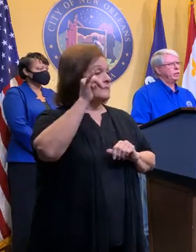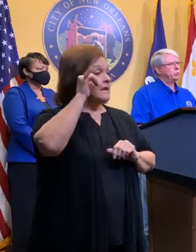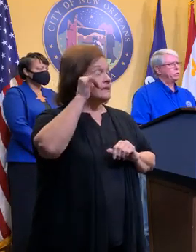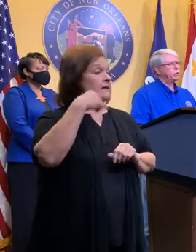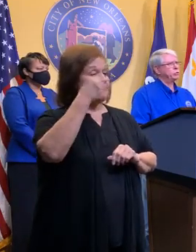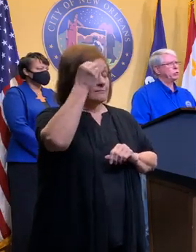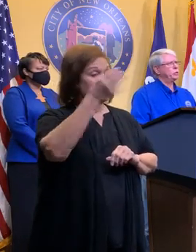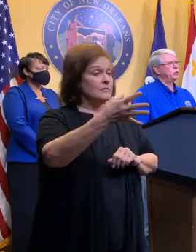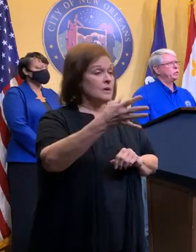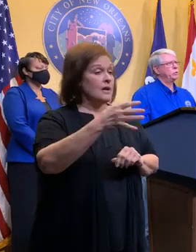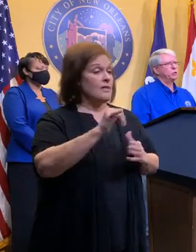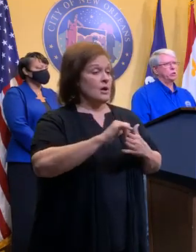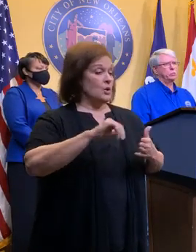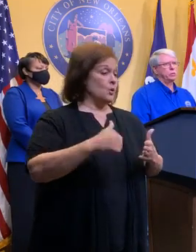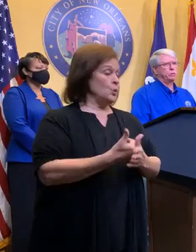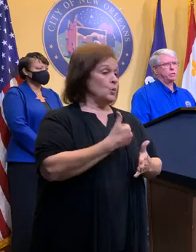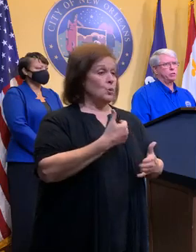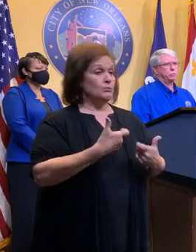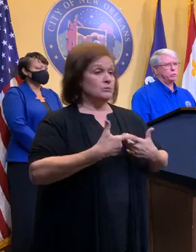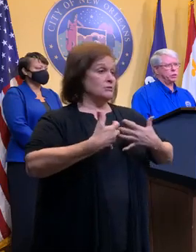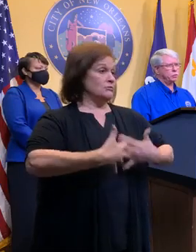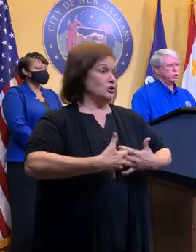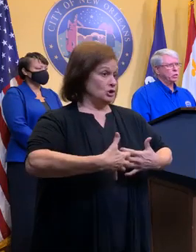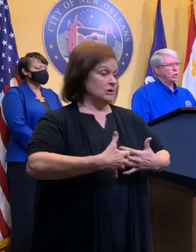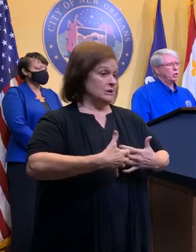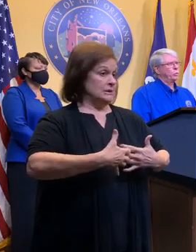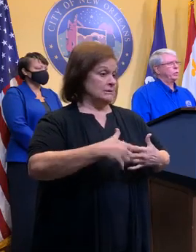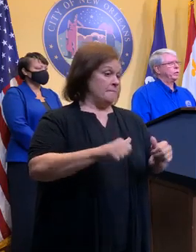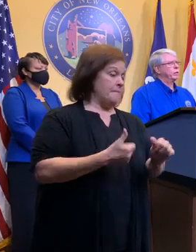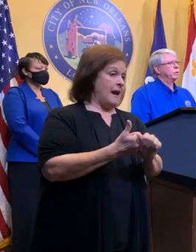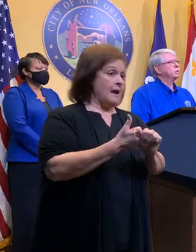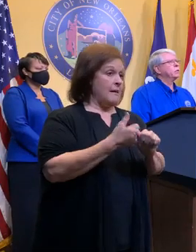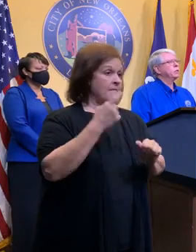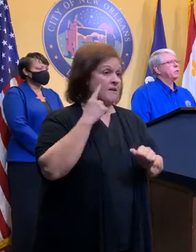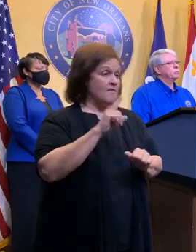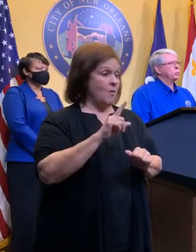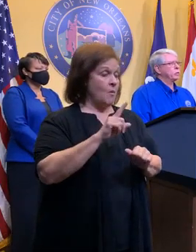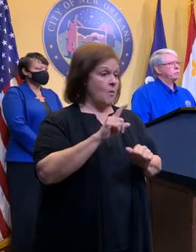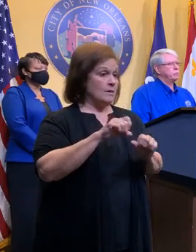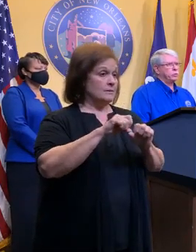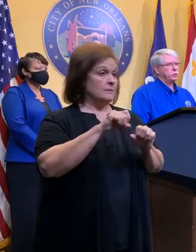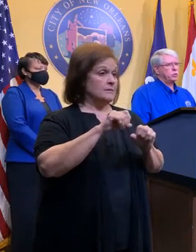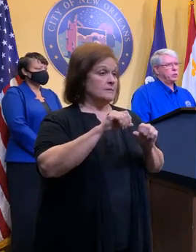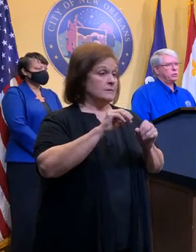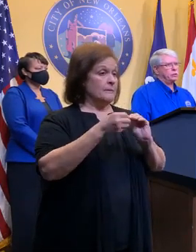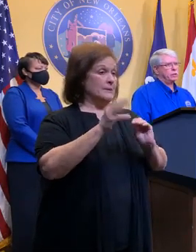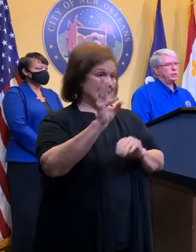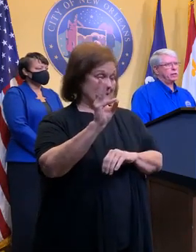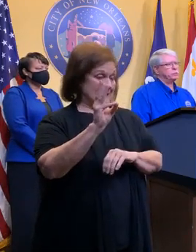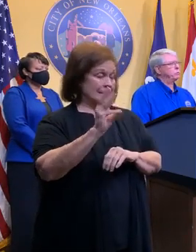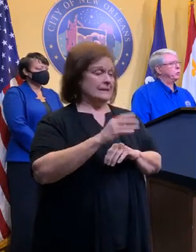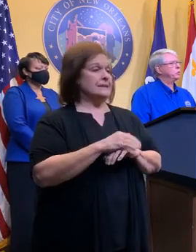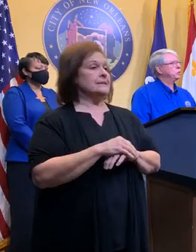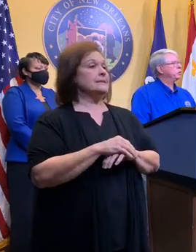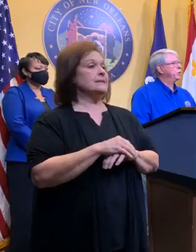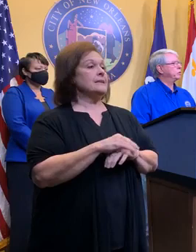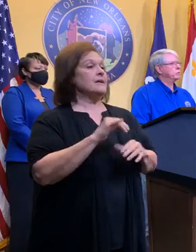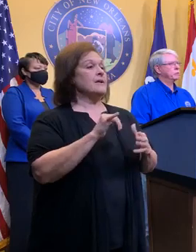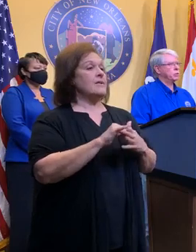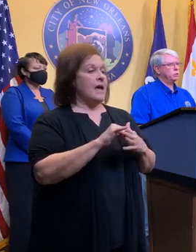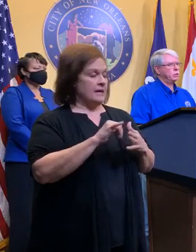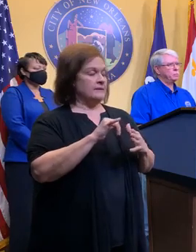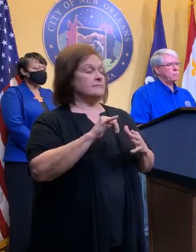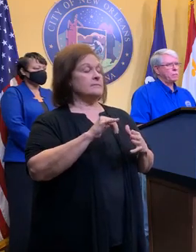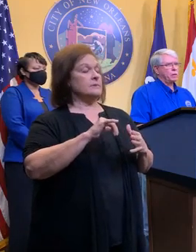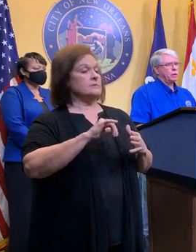feeder that we have in place so that we can use turbine generator number six with our number one frequency changer, I'm Carlton Frequency